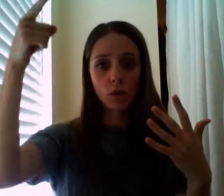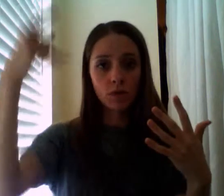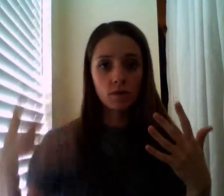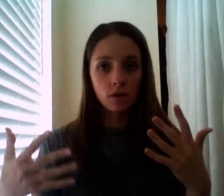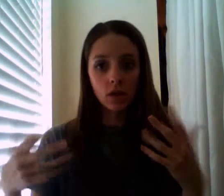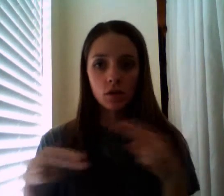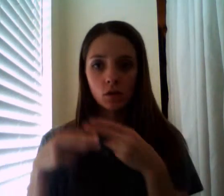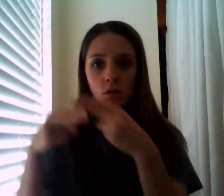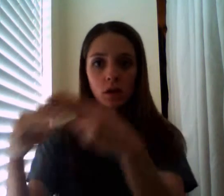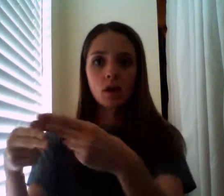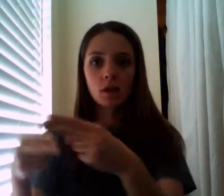to who?